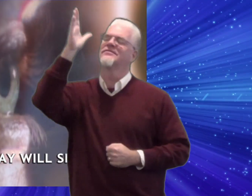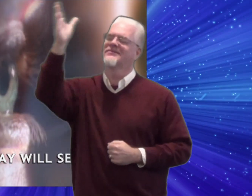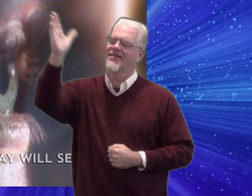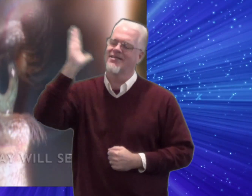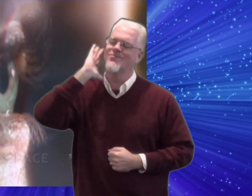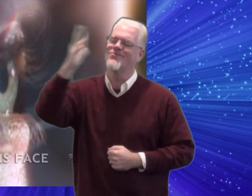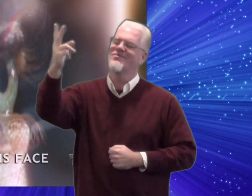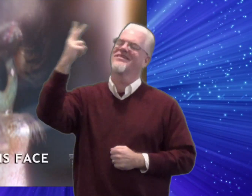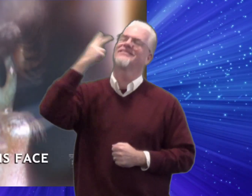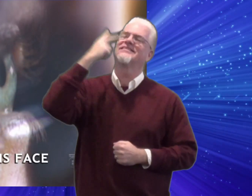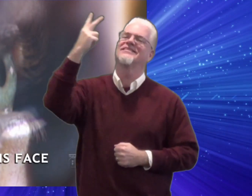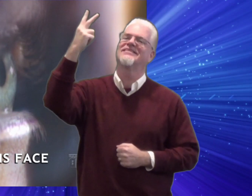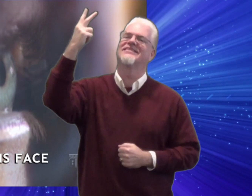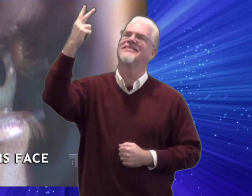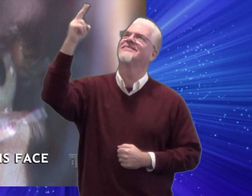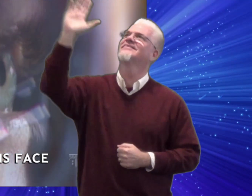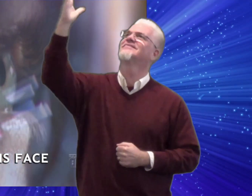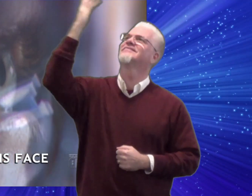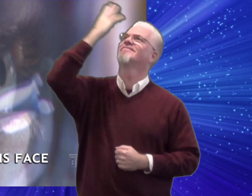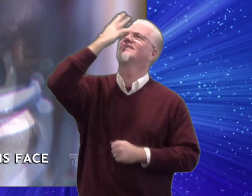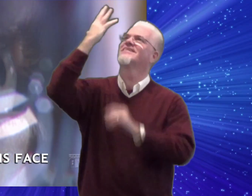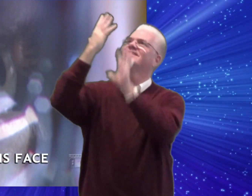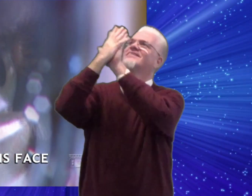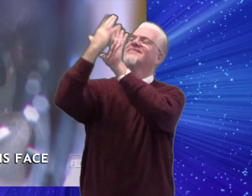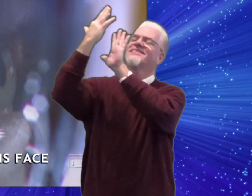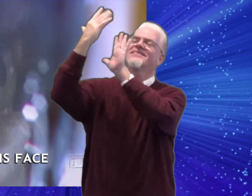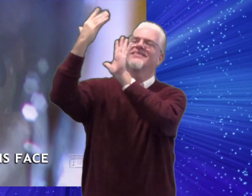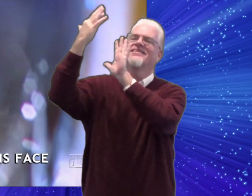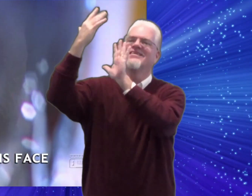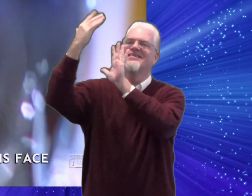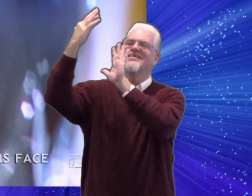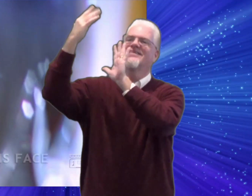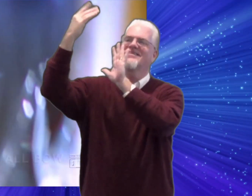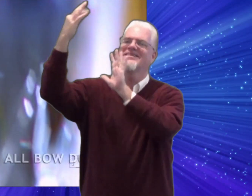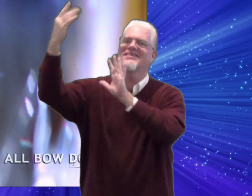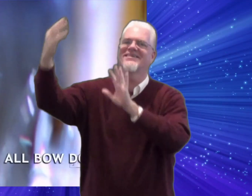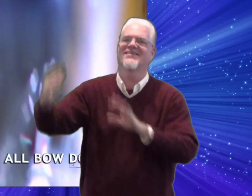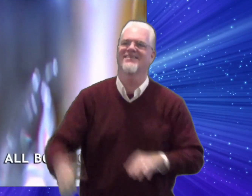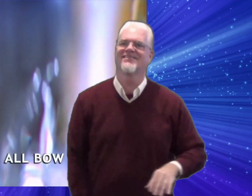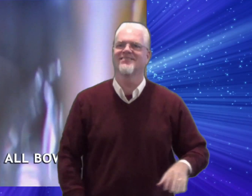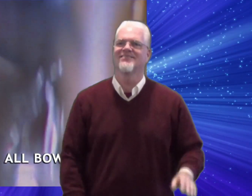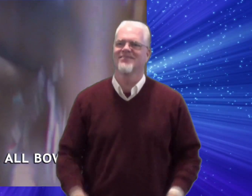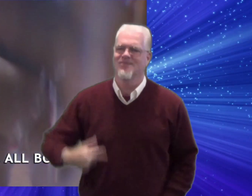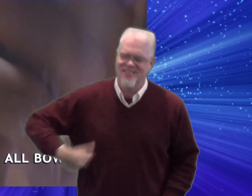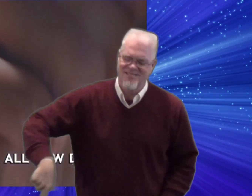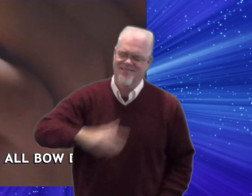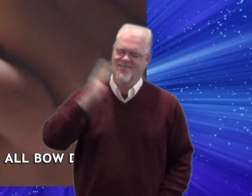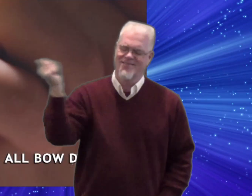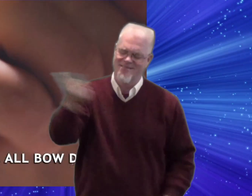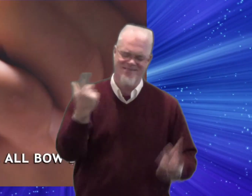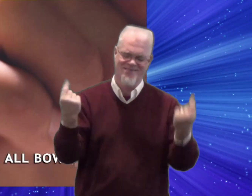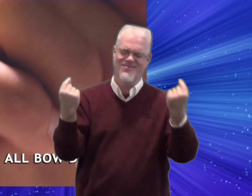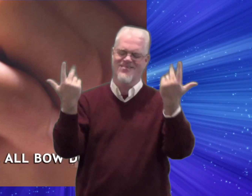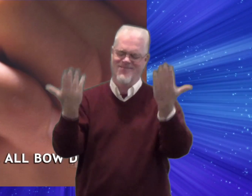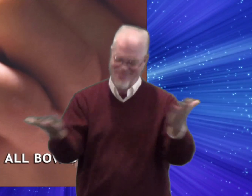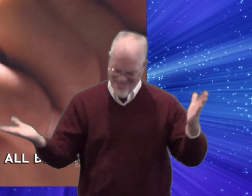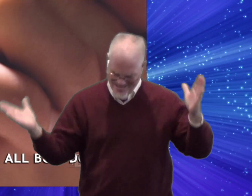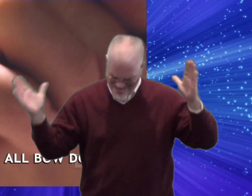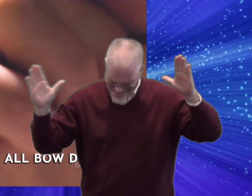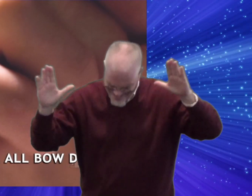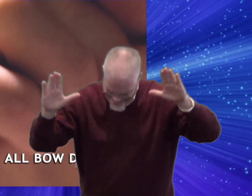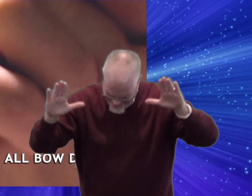we'll see His face And we'll all